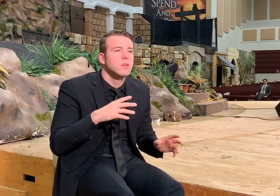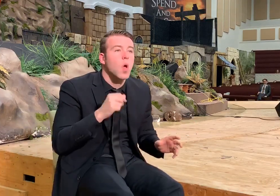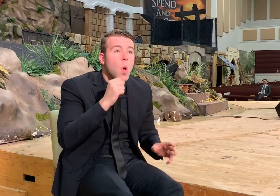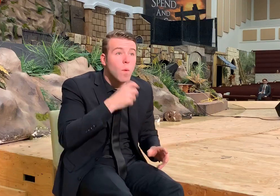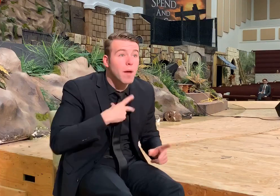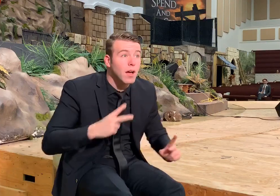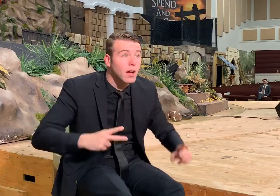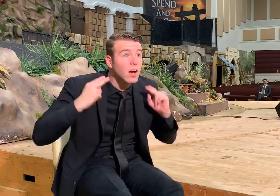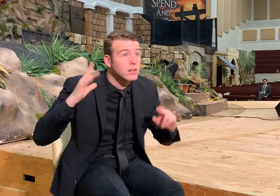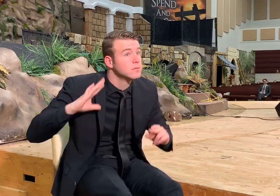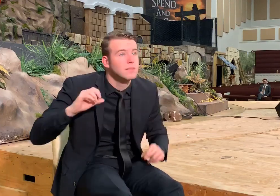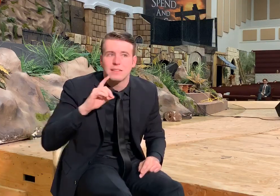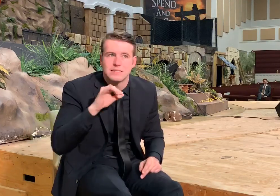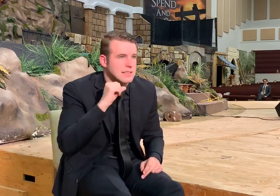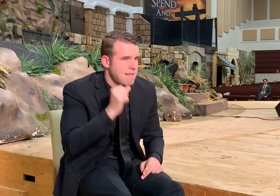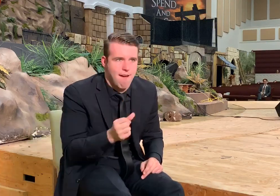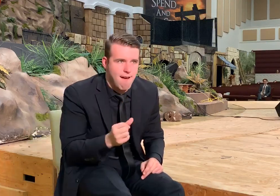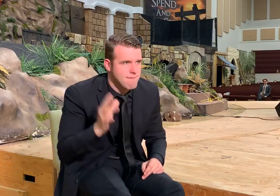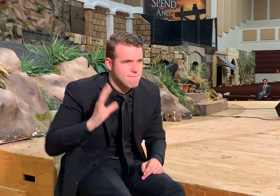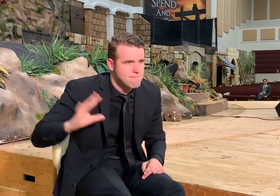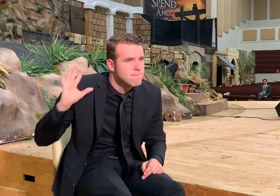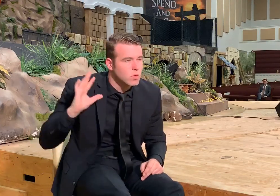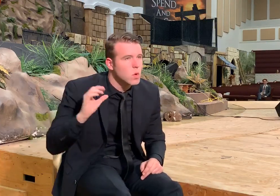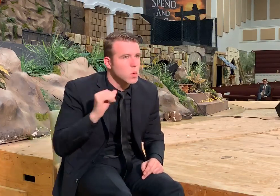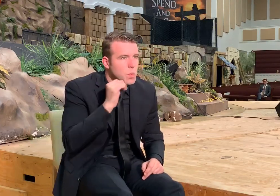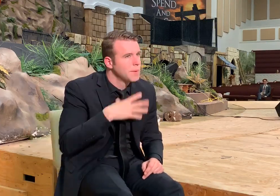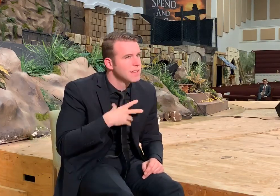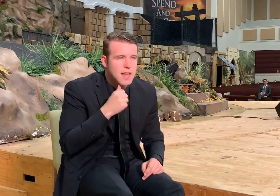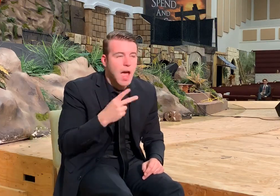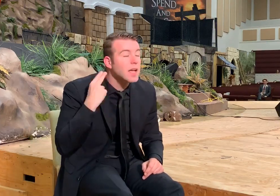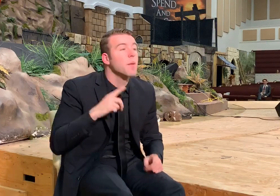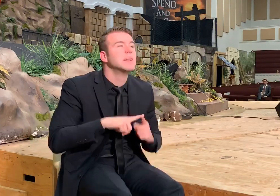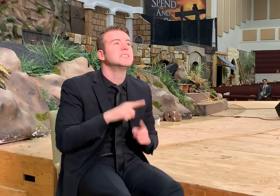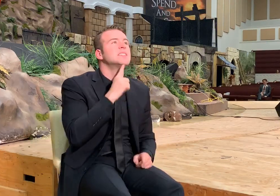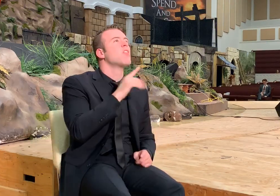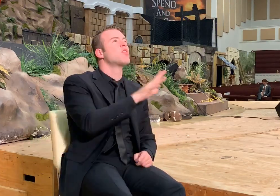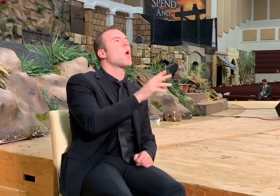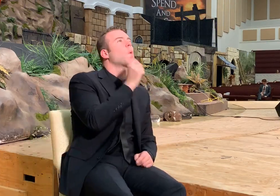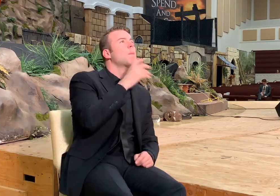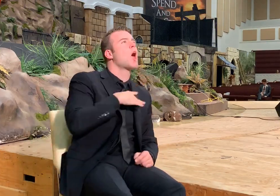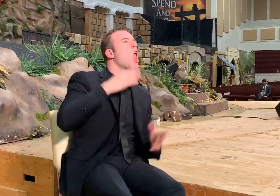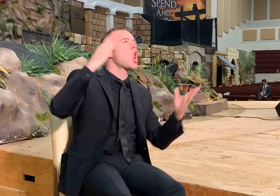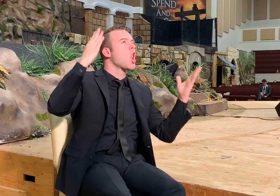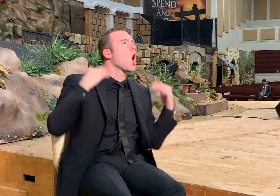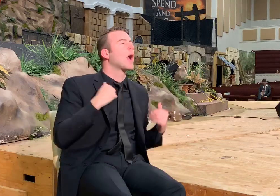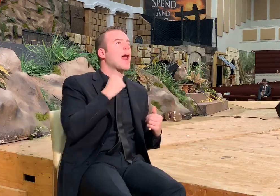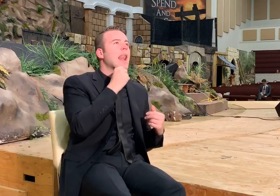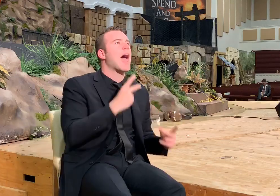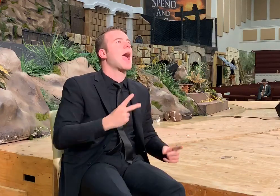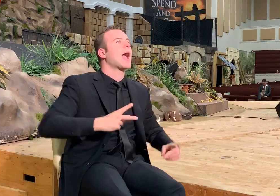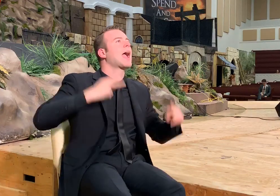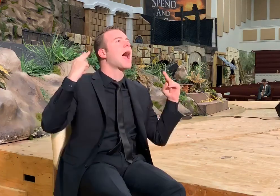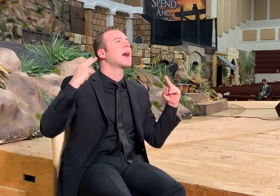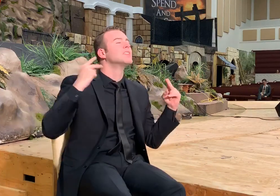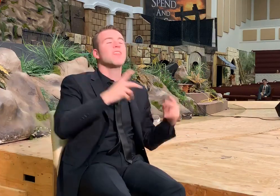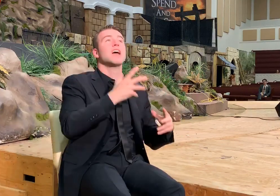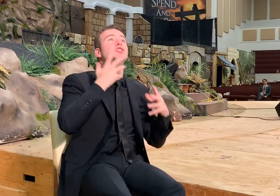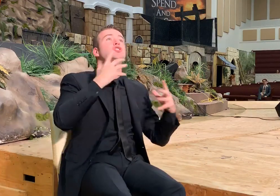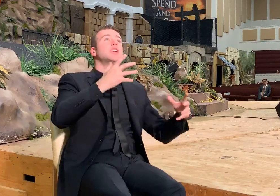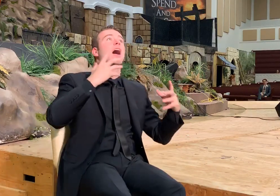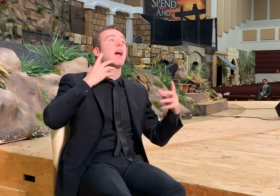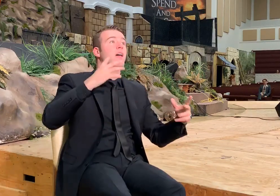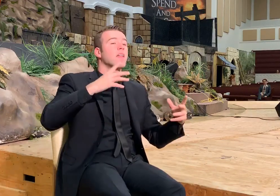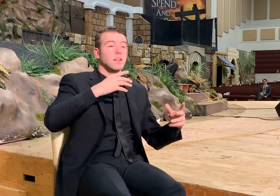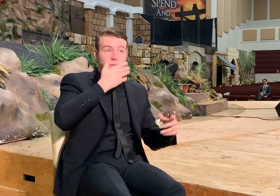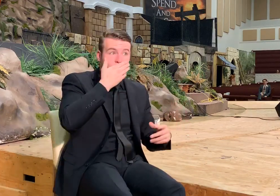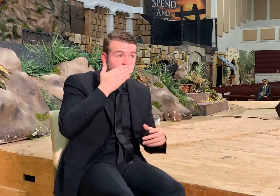cut their hair in those days. They knew better than that. But that, those, their long uncut hair, uh, would, while I was shouting would